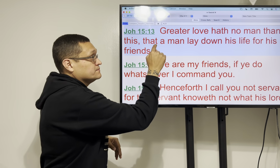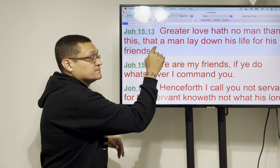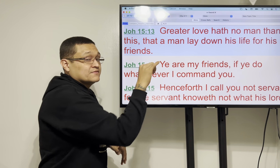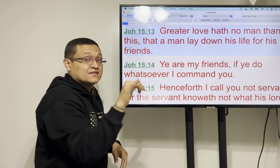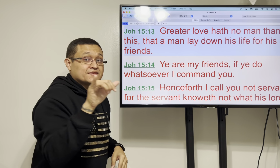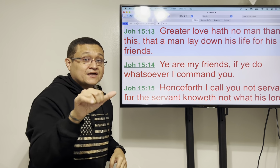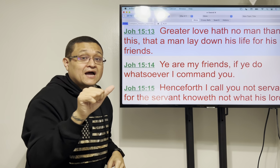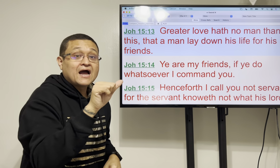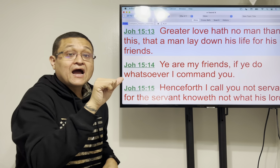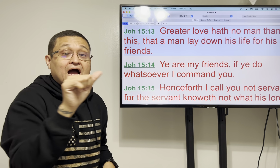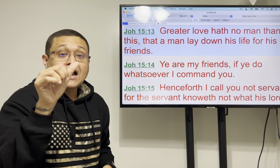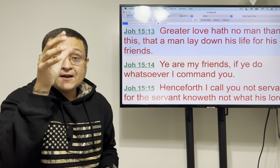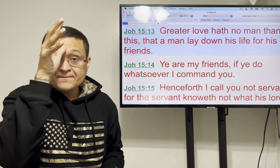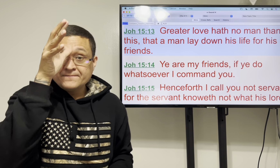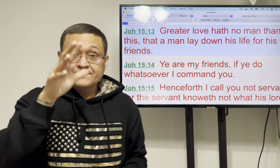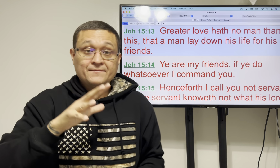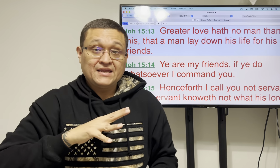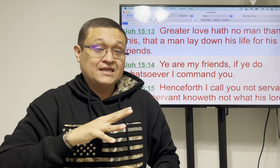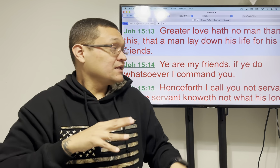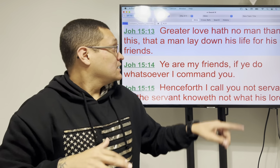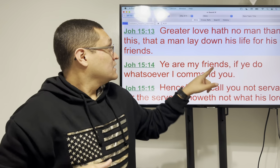that a man